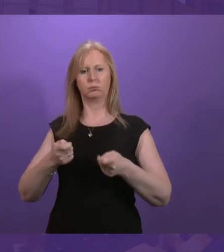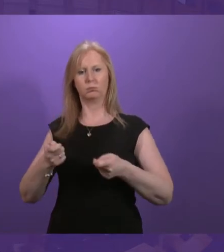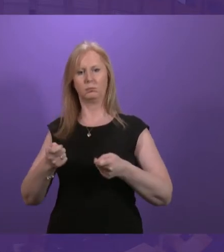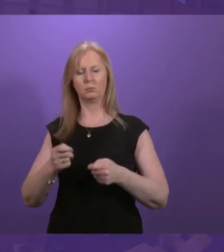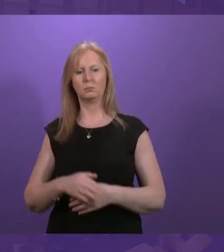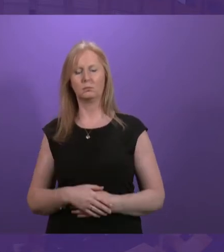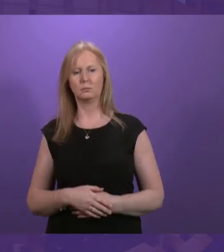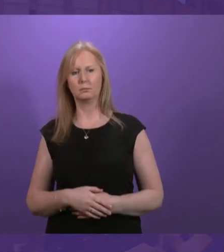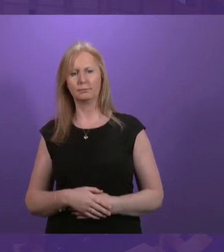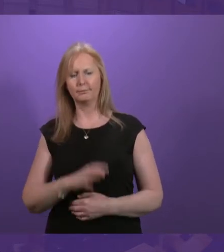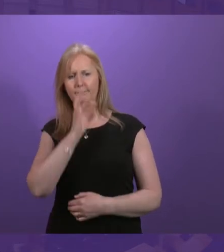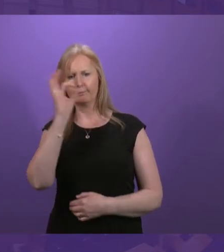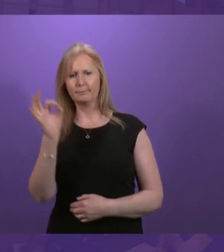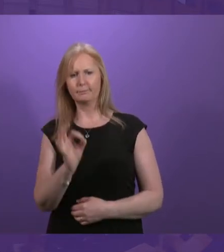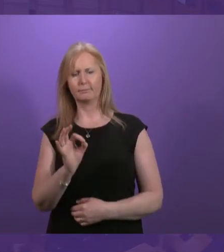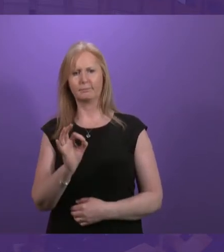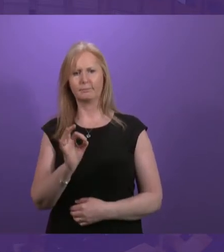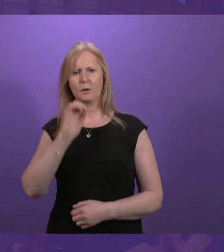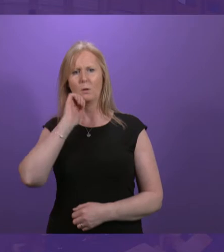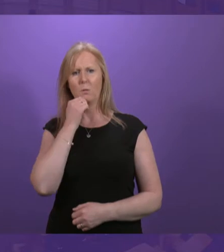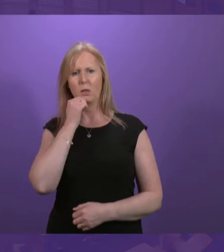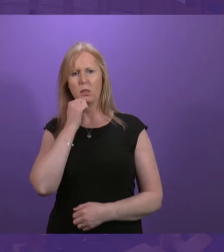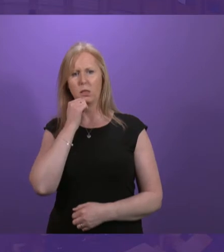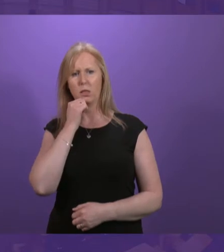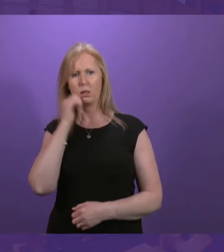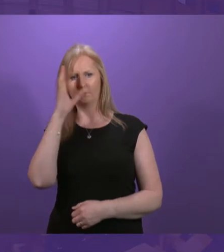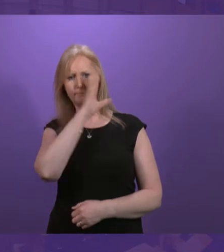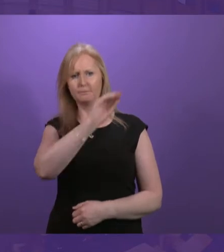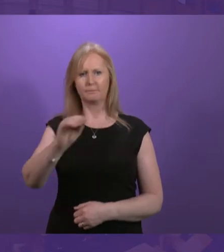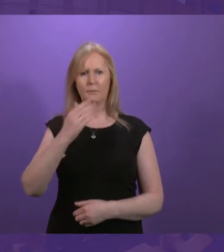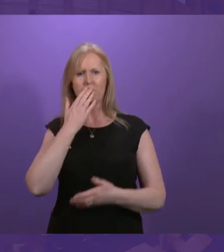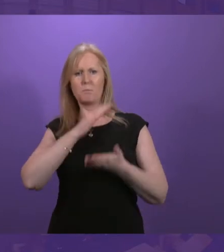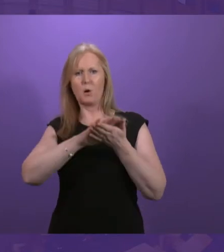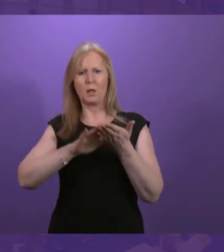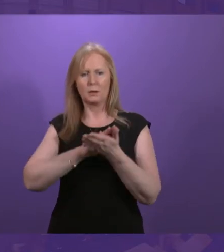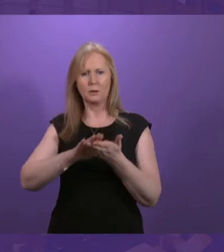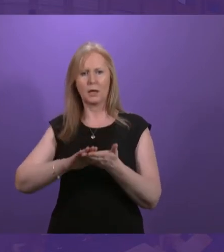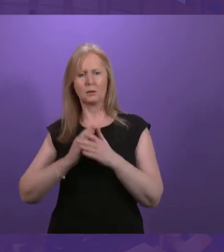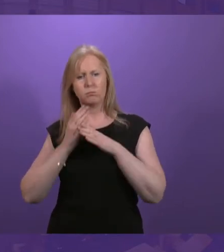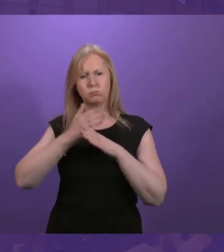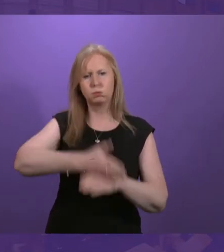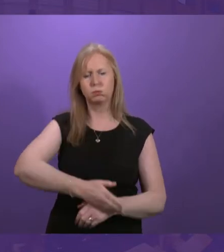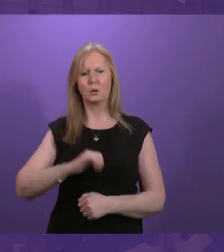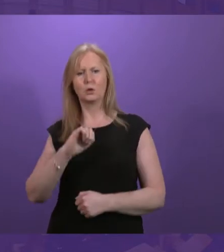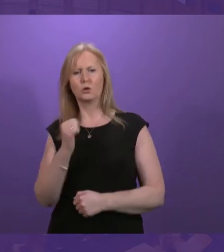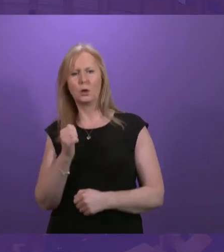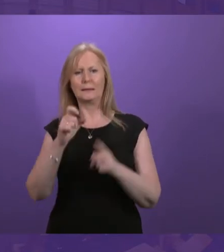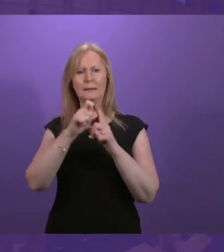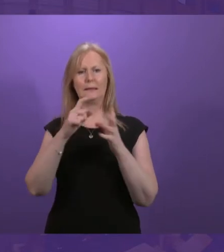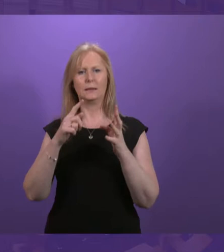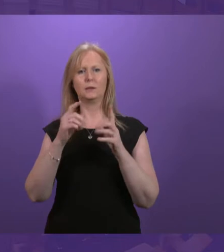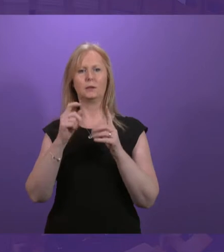question to you is will you now apologise to the hard-working Scottish DWP staff she has